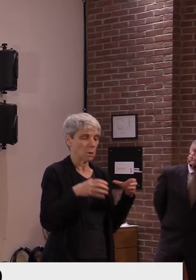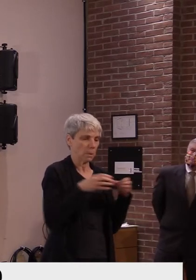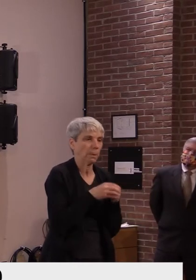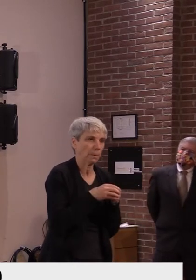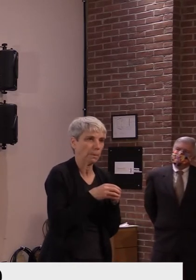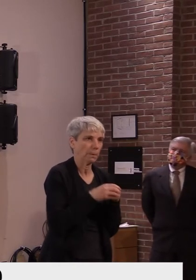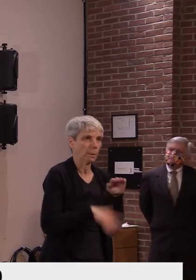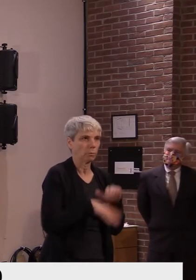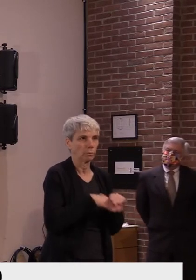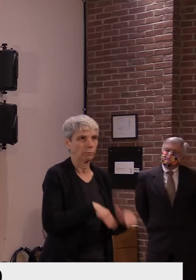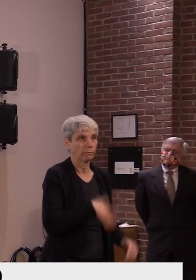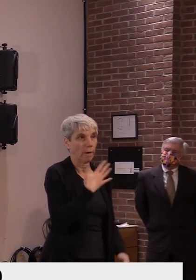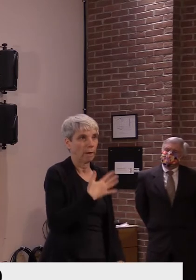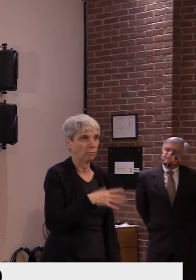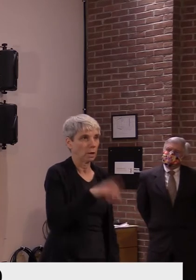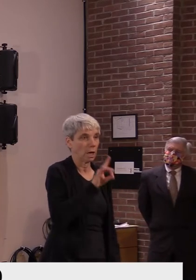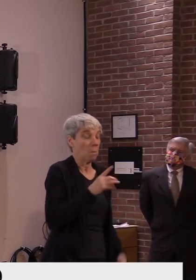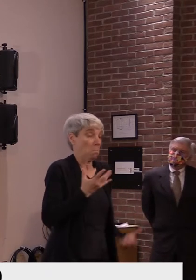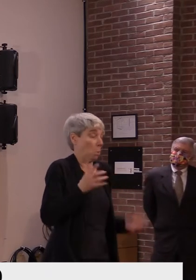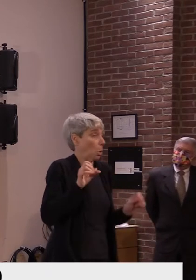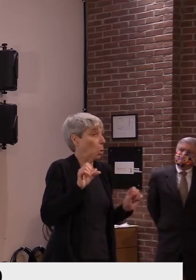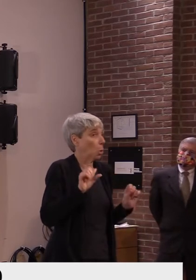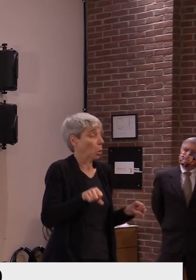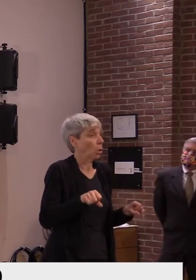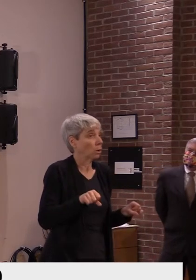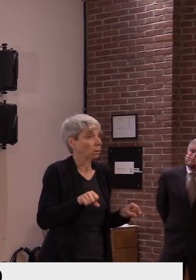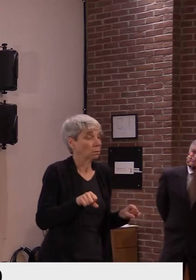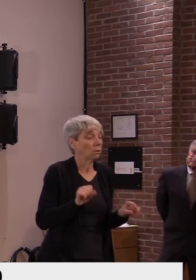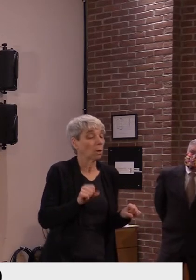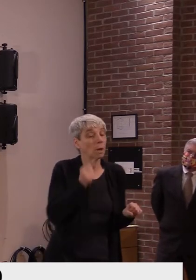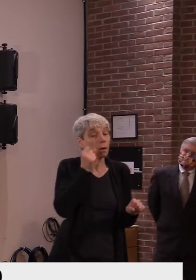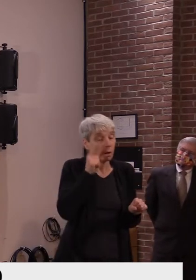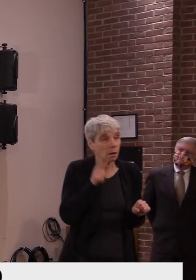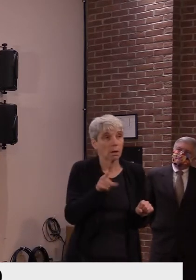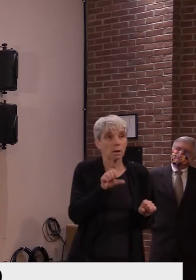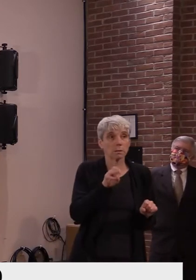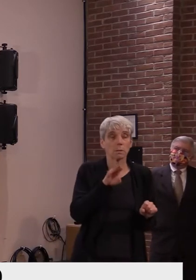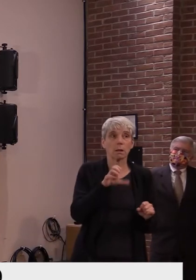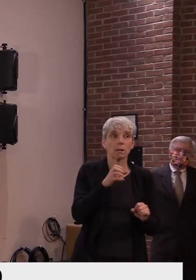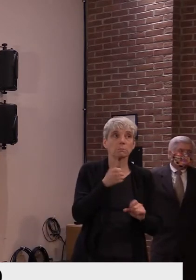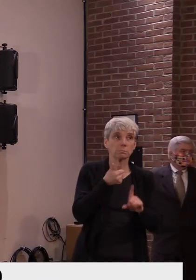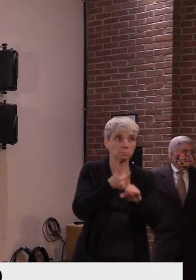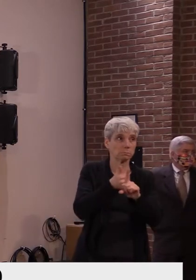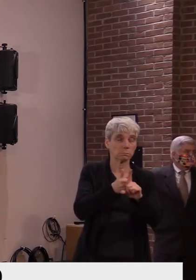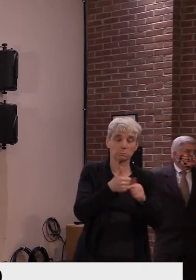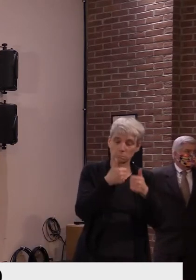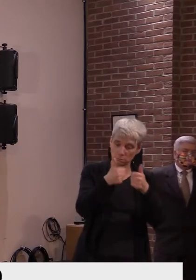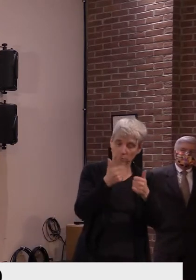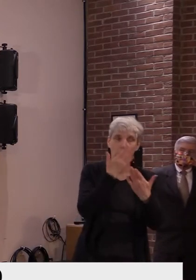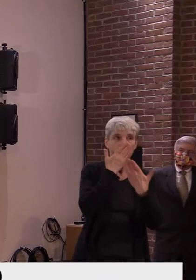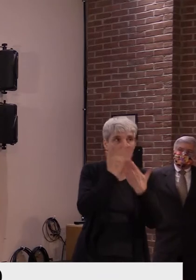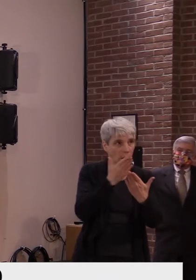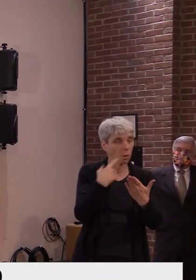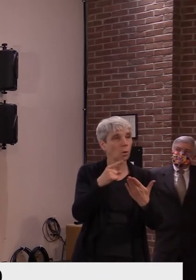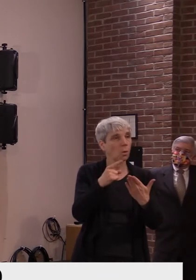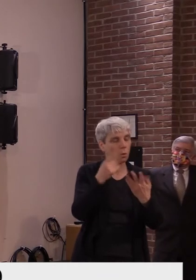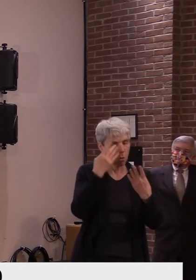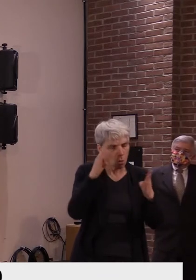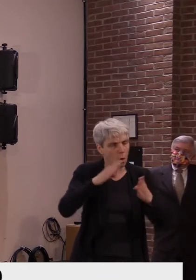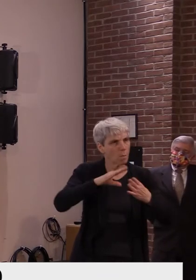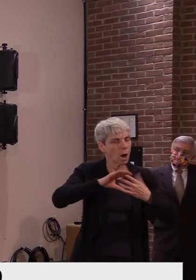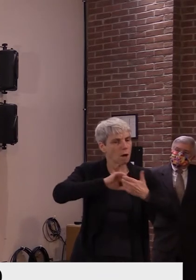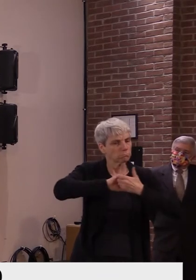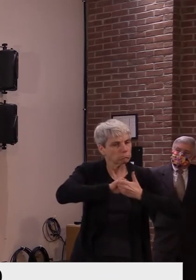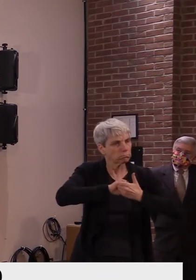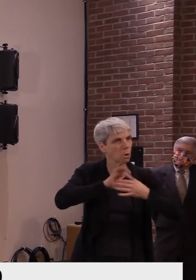I, I will say that, um, the college's response has been quite admirable in how they've approached things. Uh,